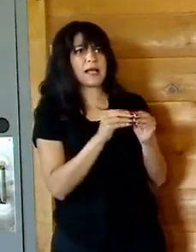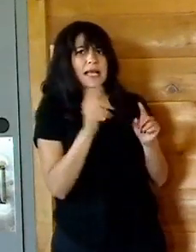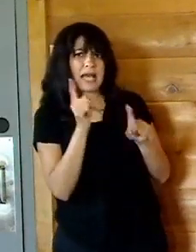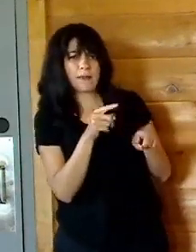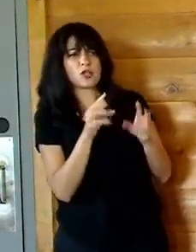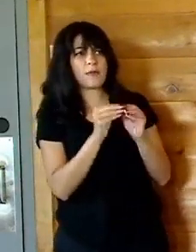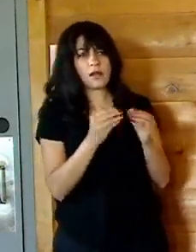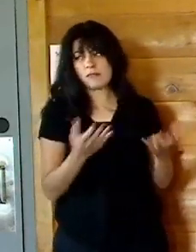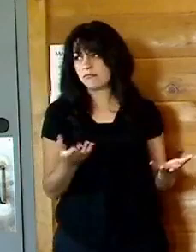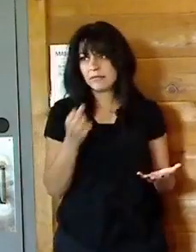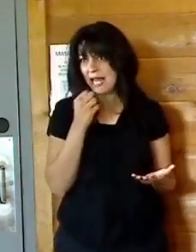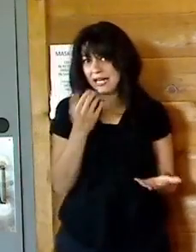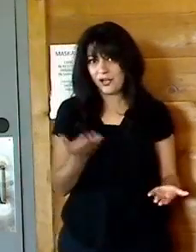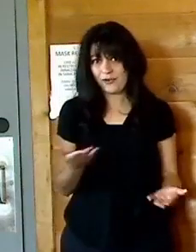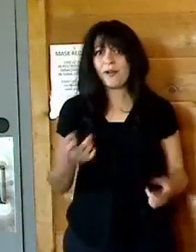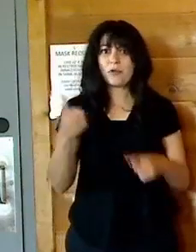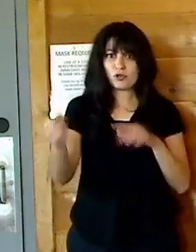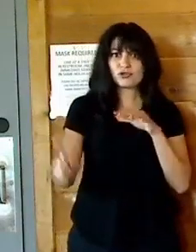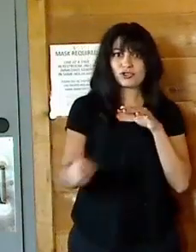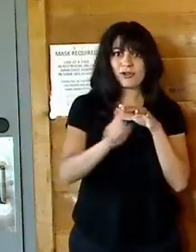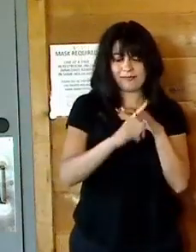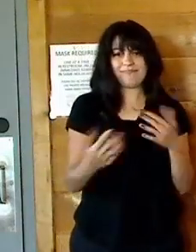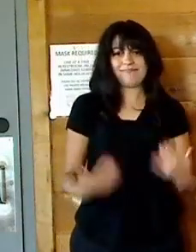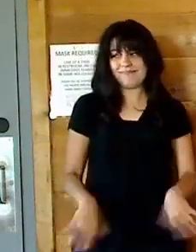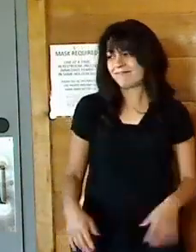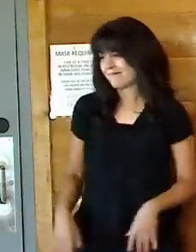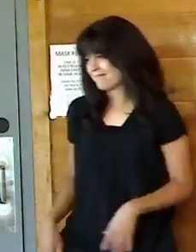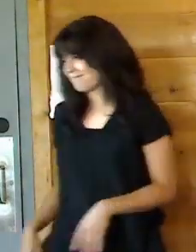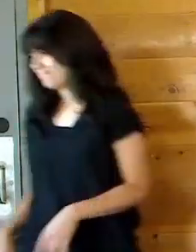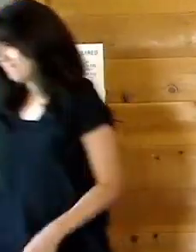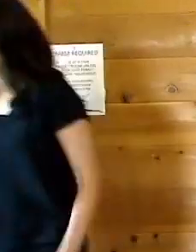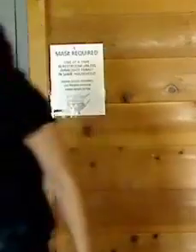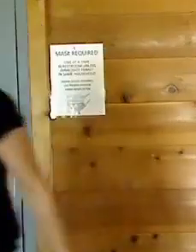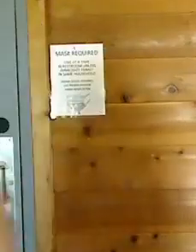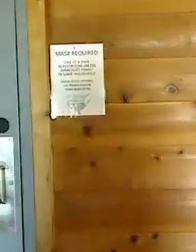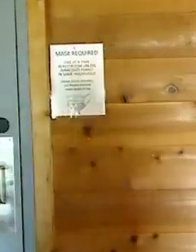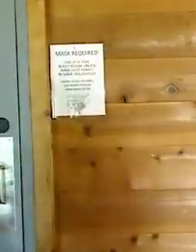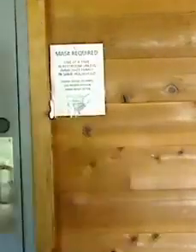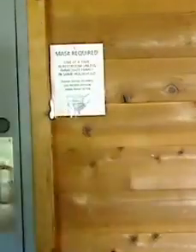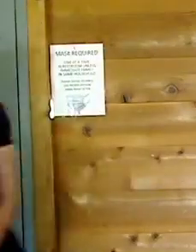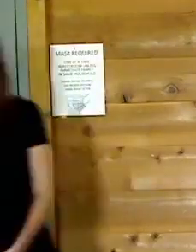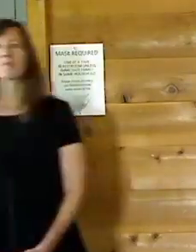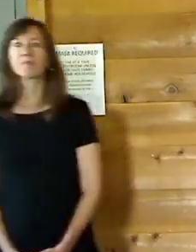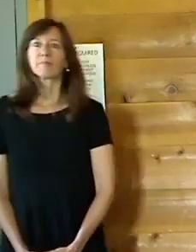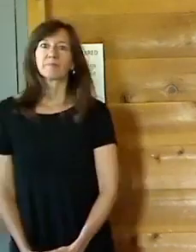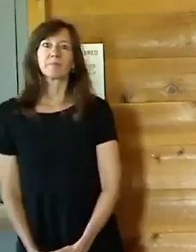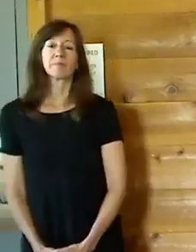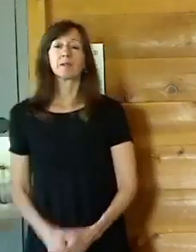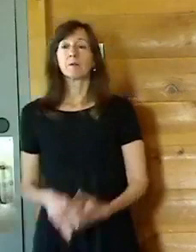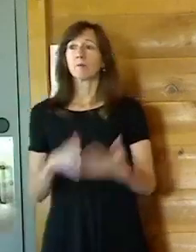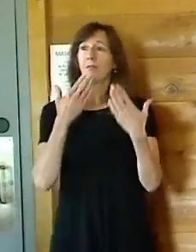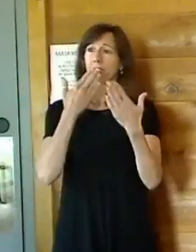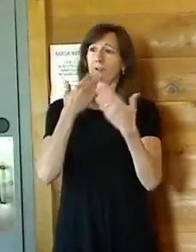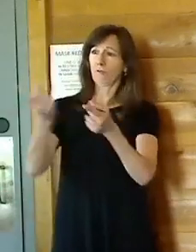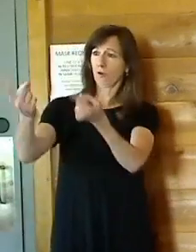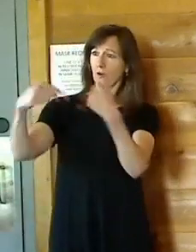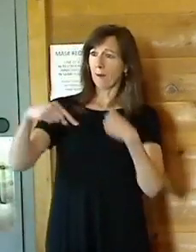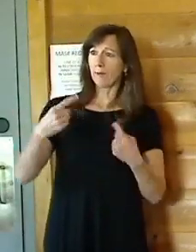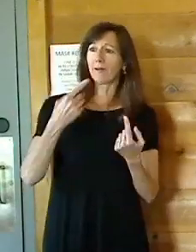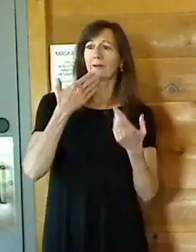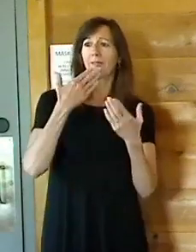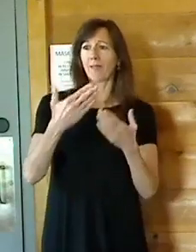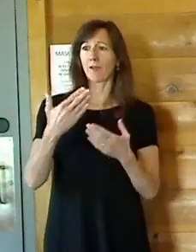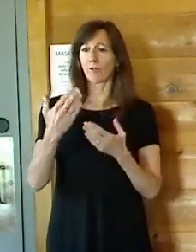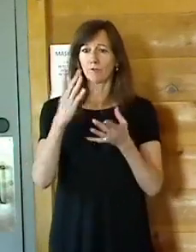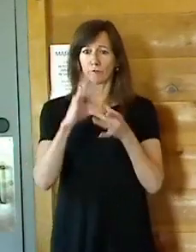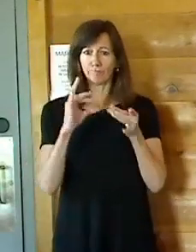They didn't show up. It wasn't you. It's quite all right. But thank you for being here and thanks for sending that. And we did, it's funny, just before you got